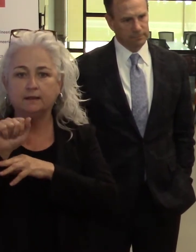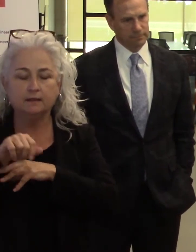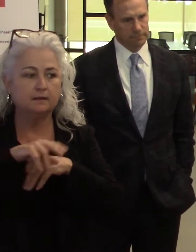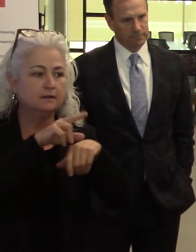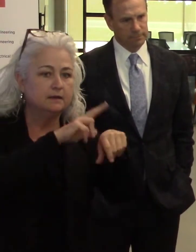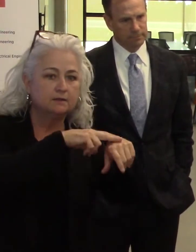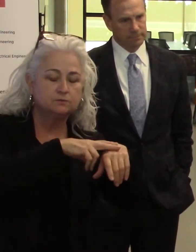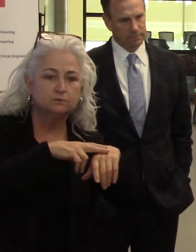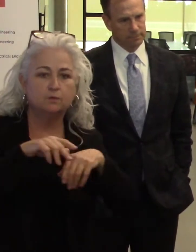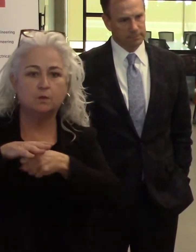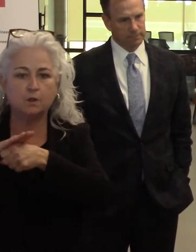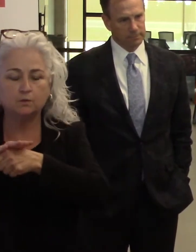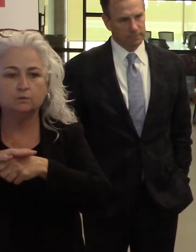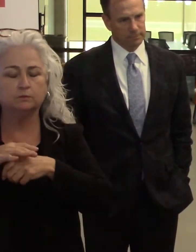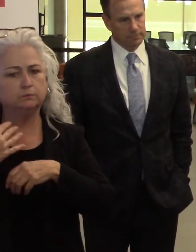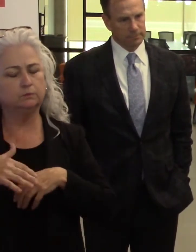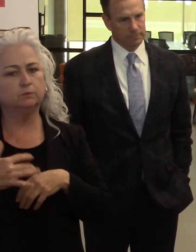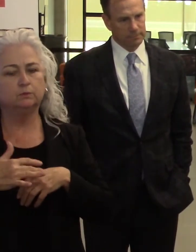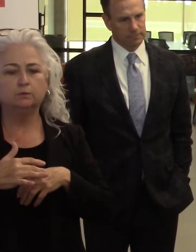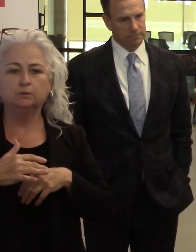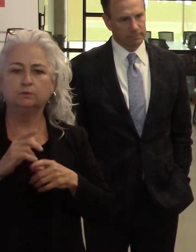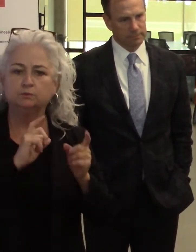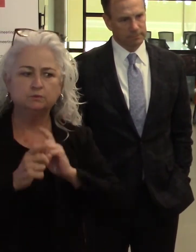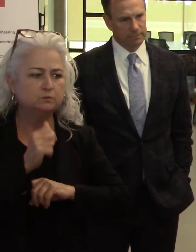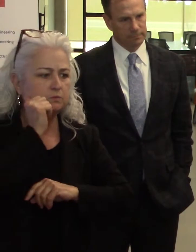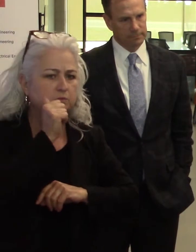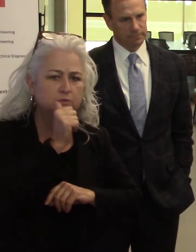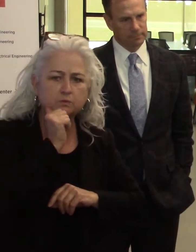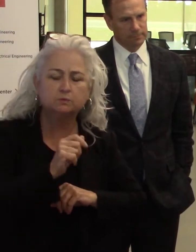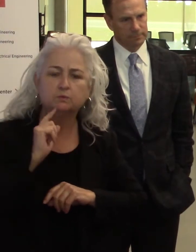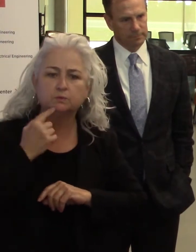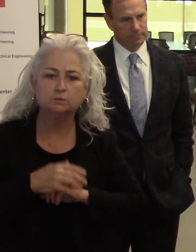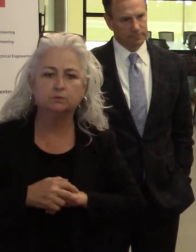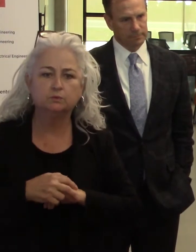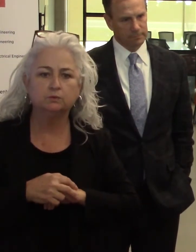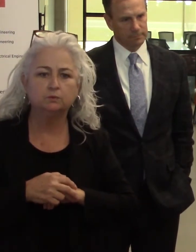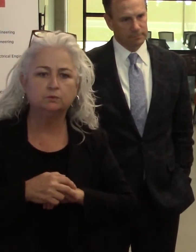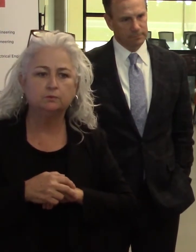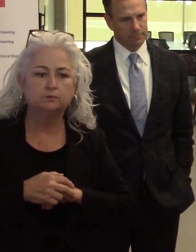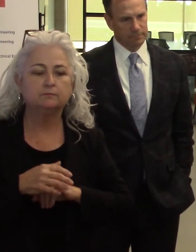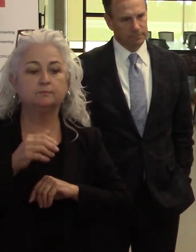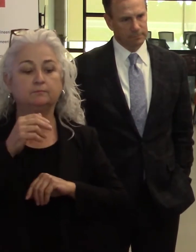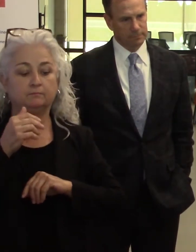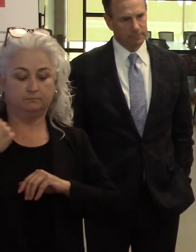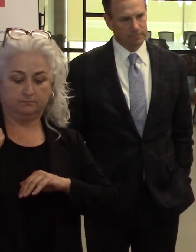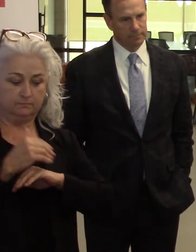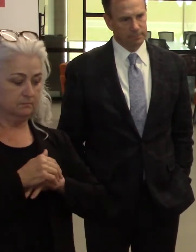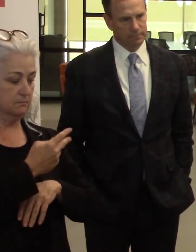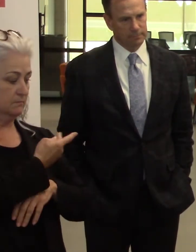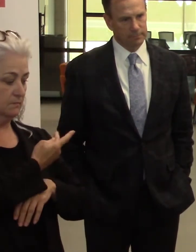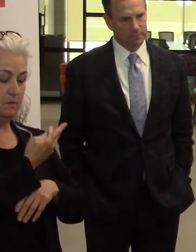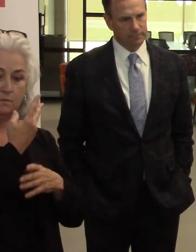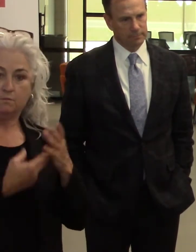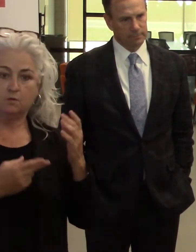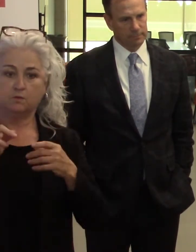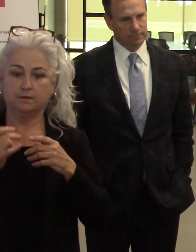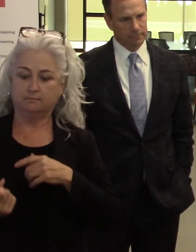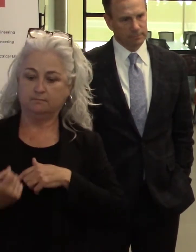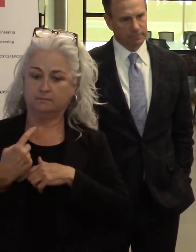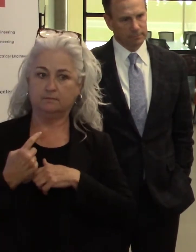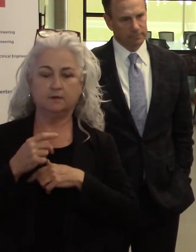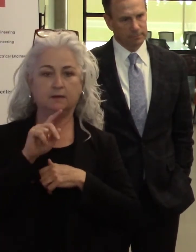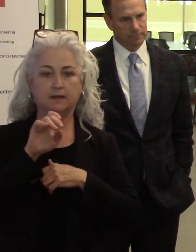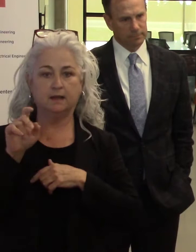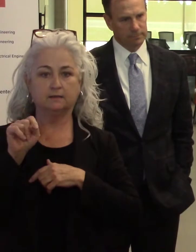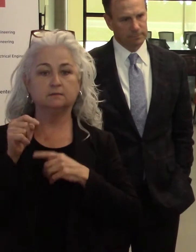Things are changing daily. Last night we both got the text that said Mayor Pope